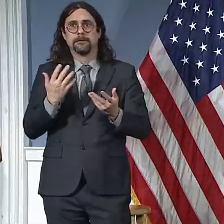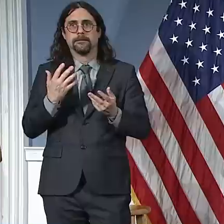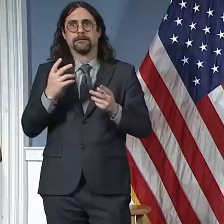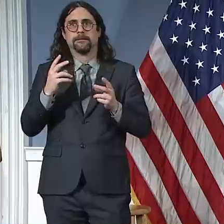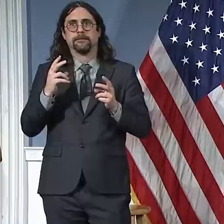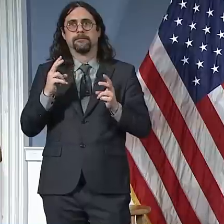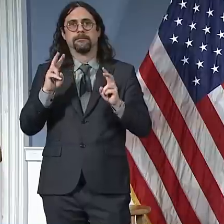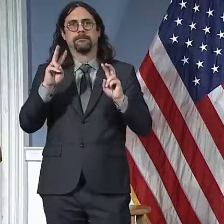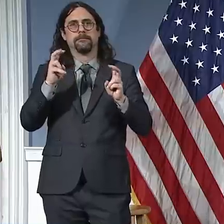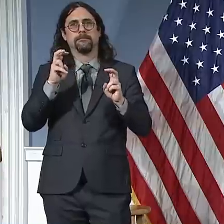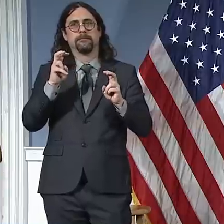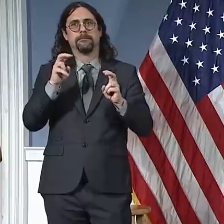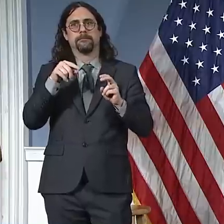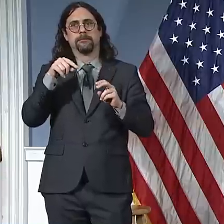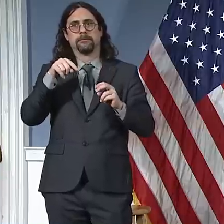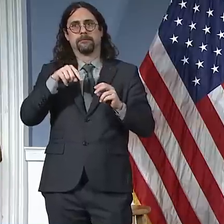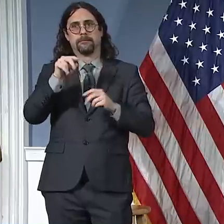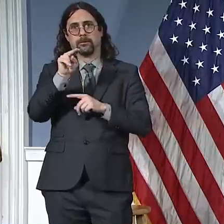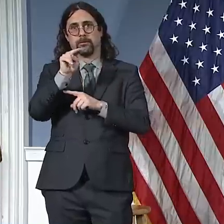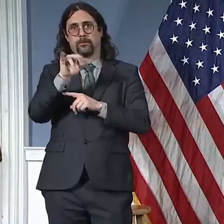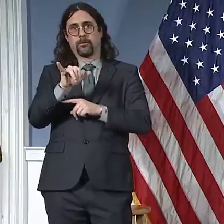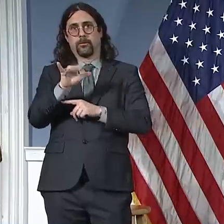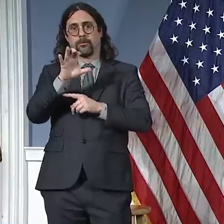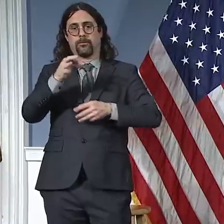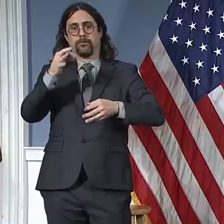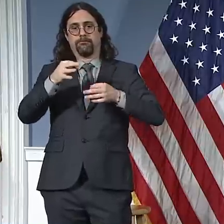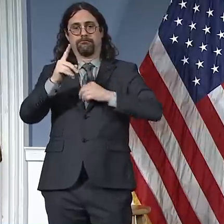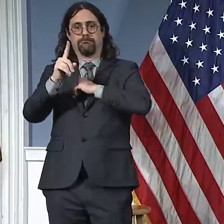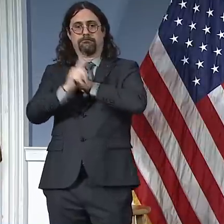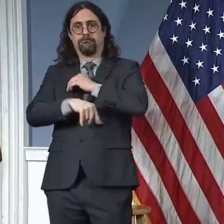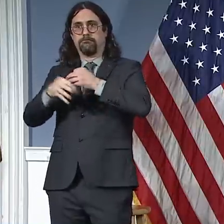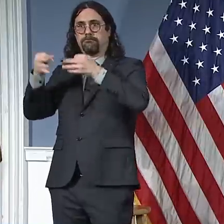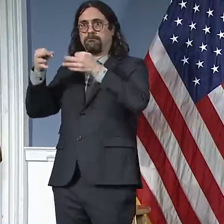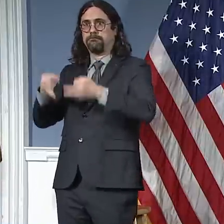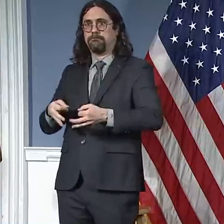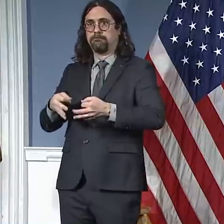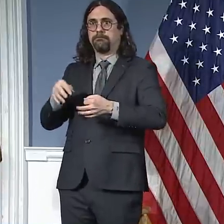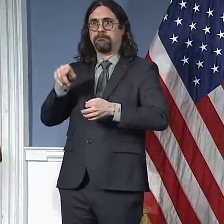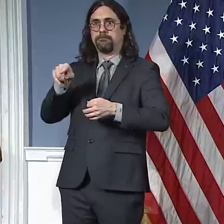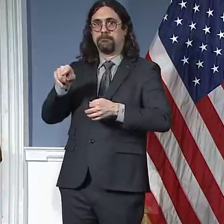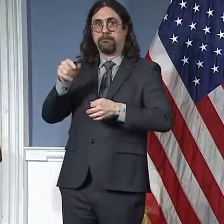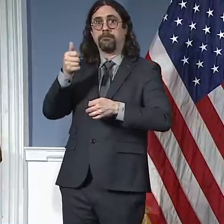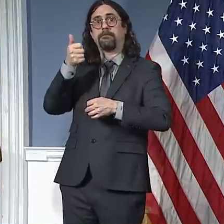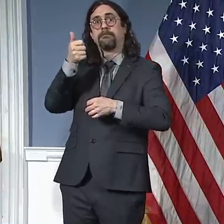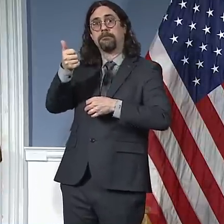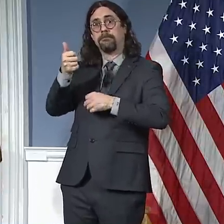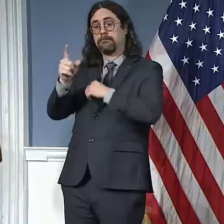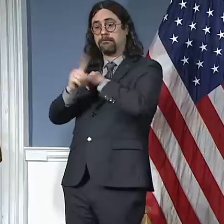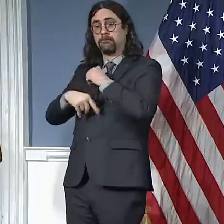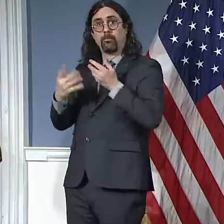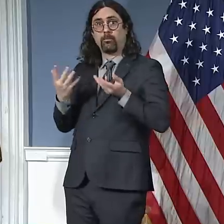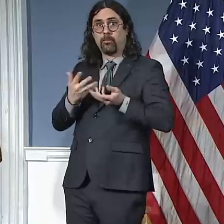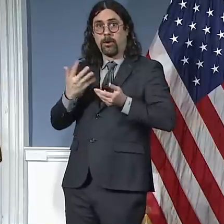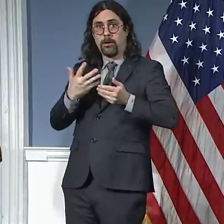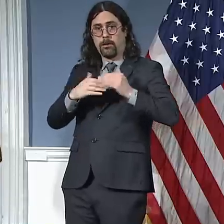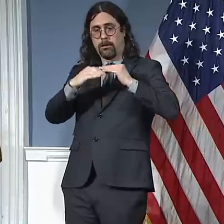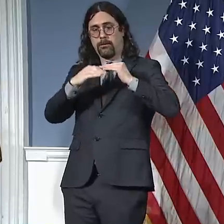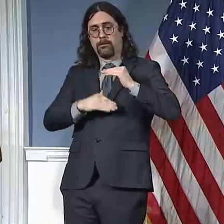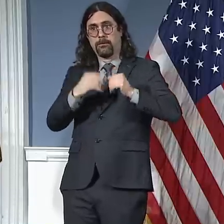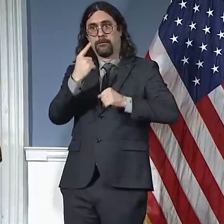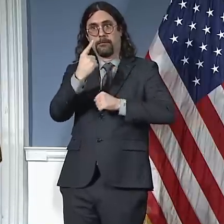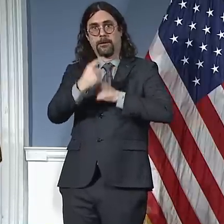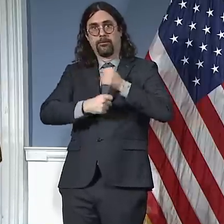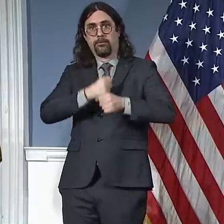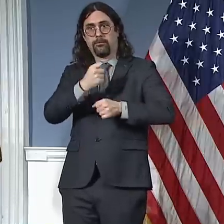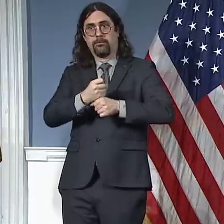been found guilty, they've been sentenced, and the sentence is under one year. And they would serve that sentence on Rikers Island rather than serving that